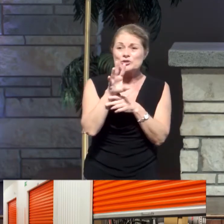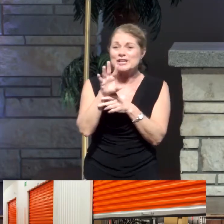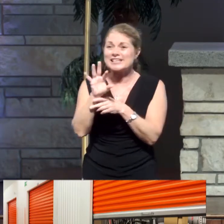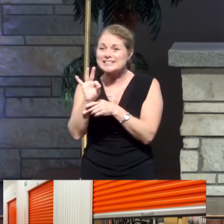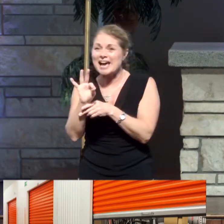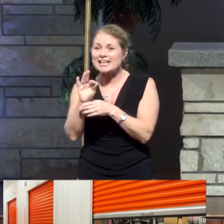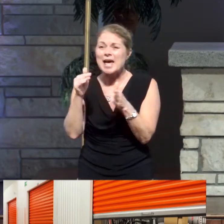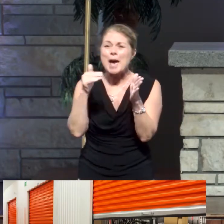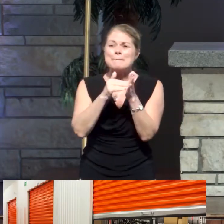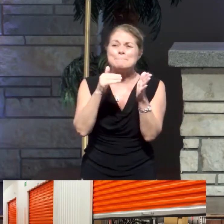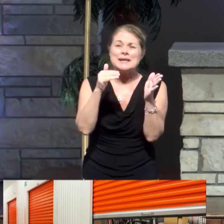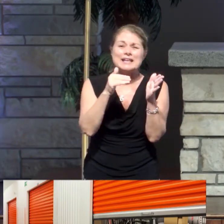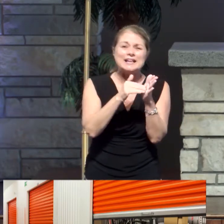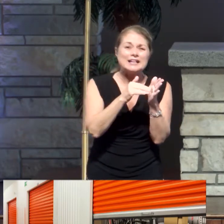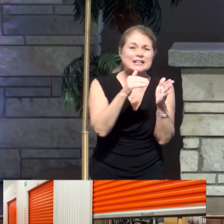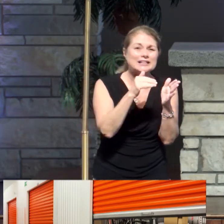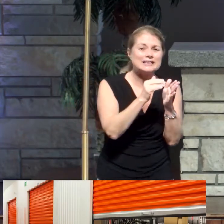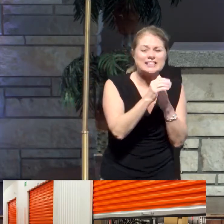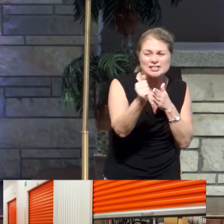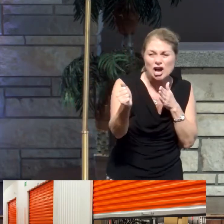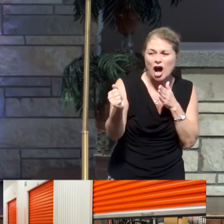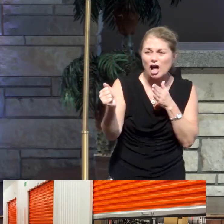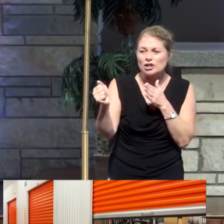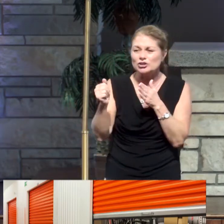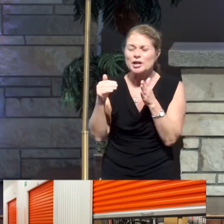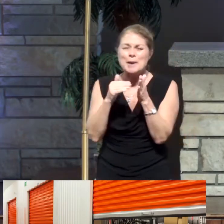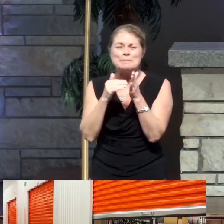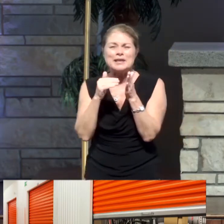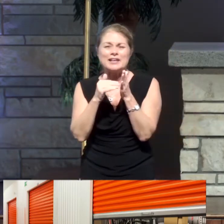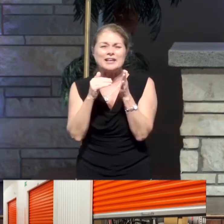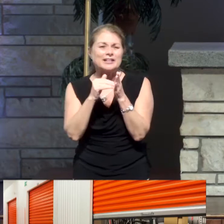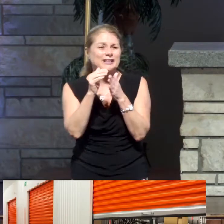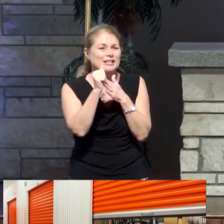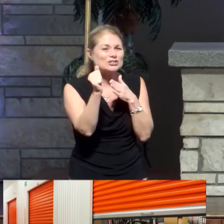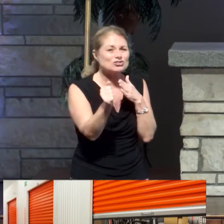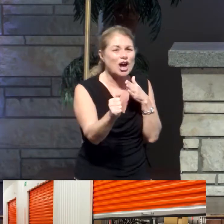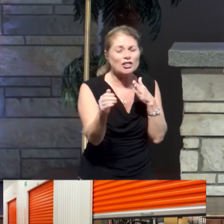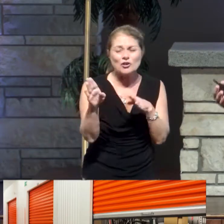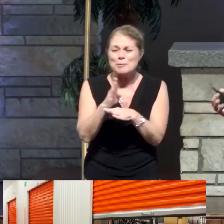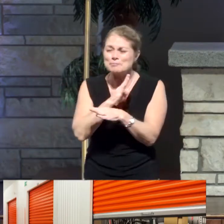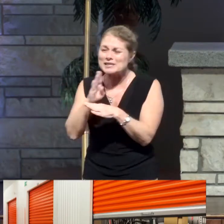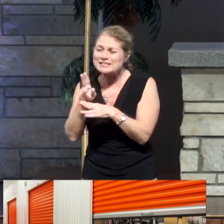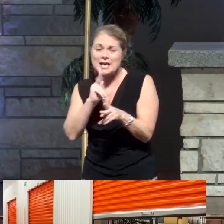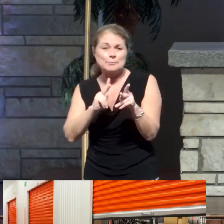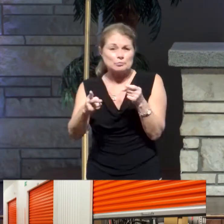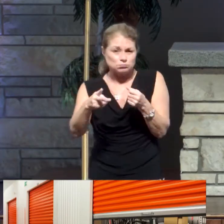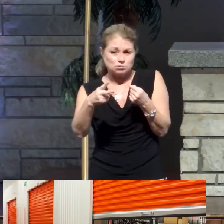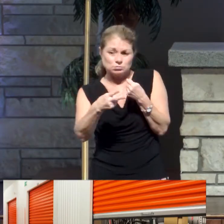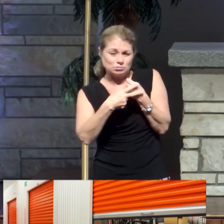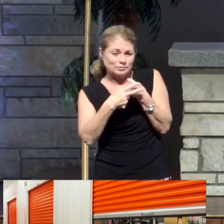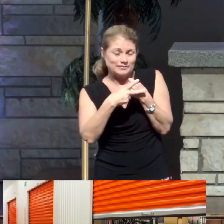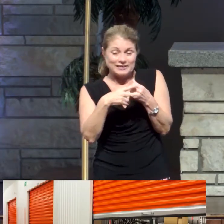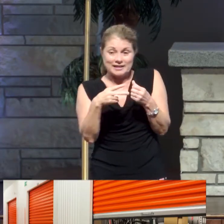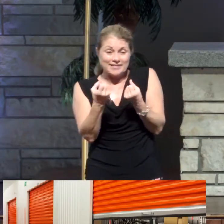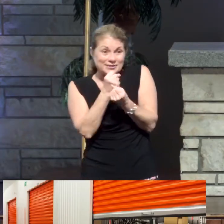business a year of people storing their stuff in storage units.